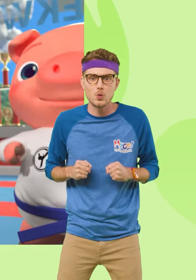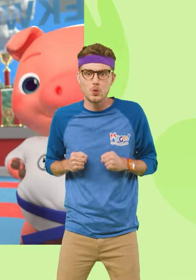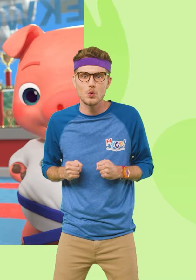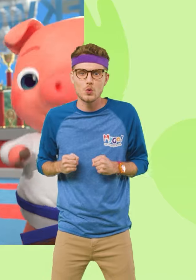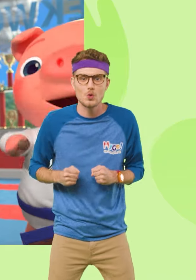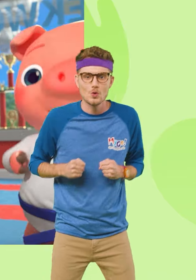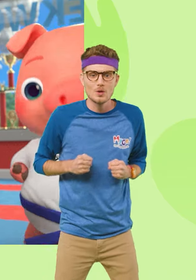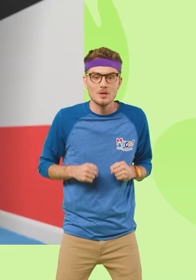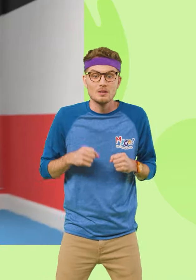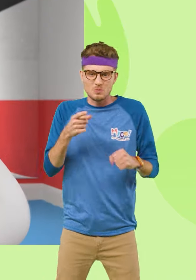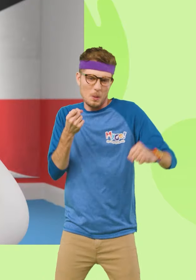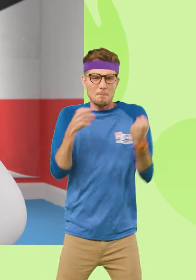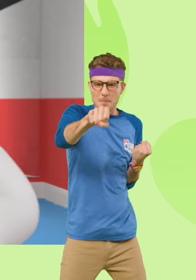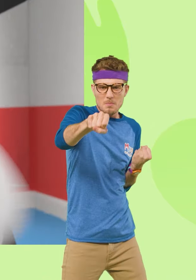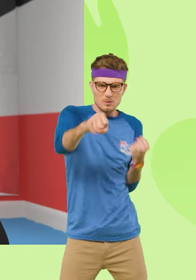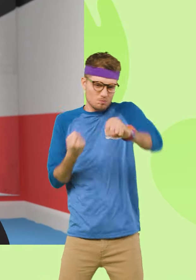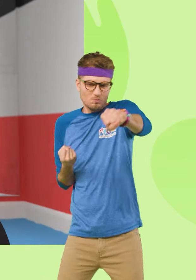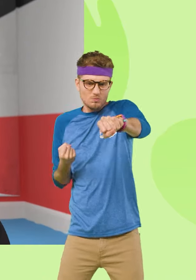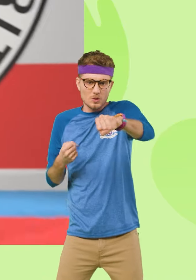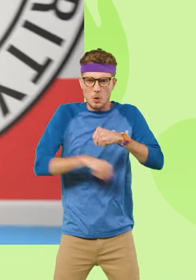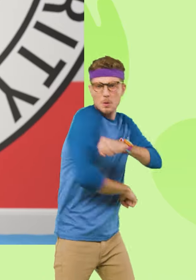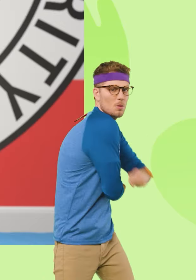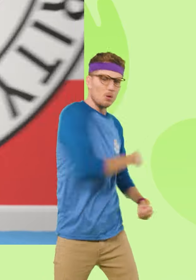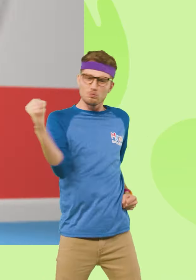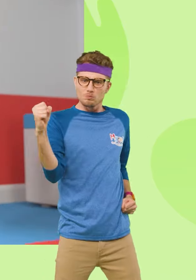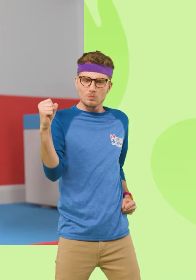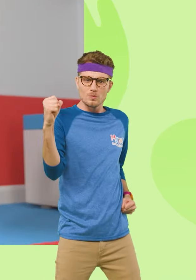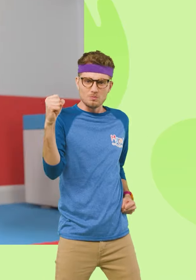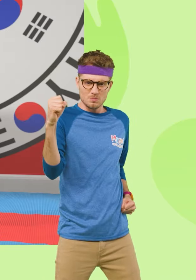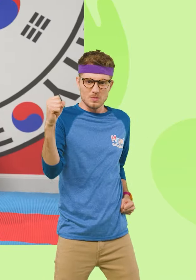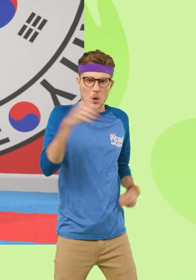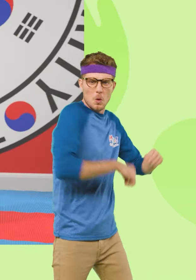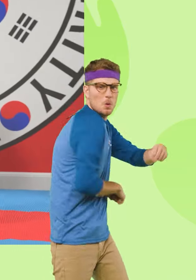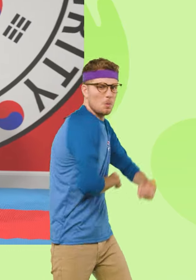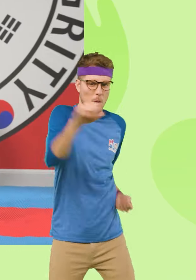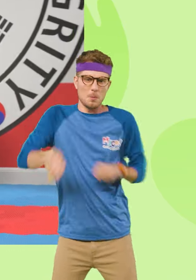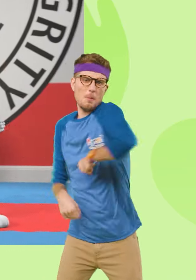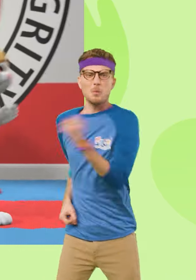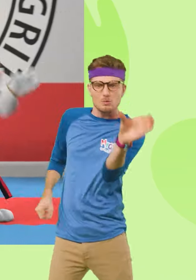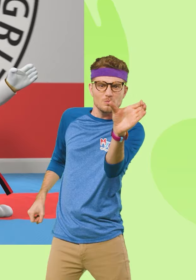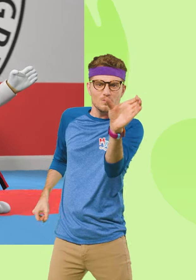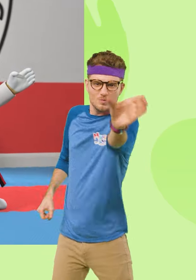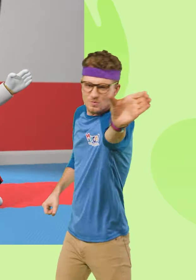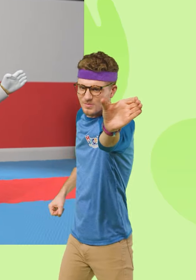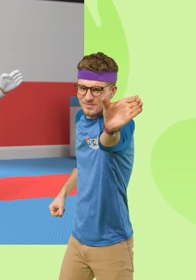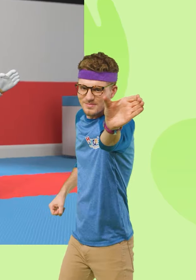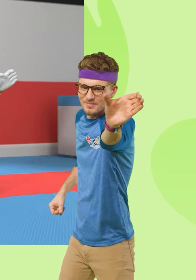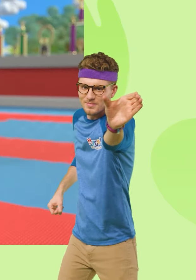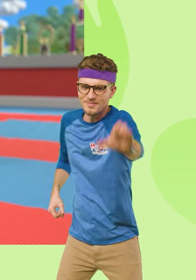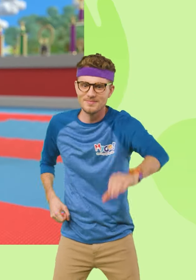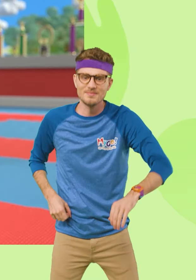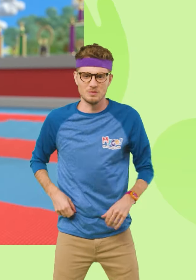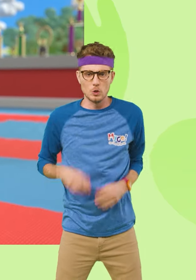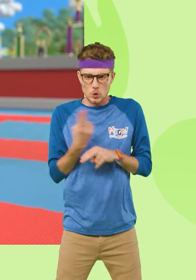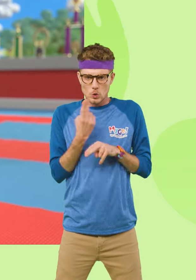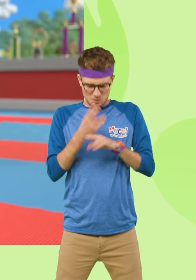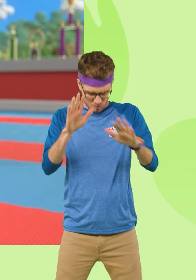Strange punch, bad fist, tiger claw Use your